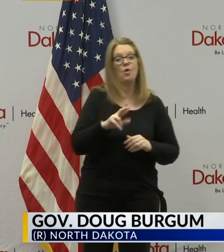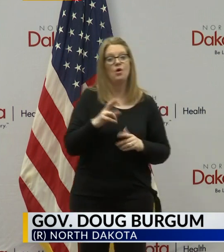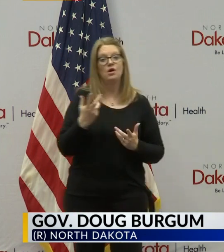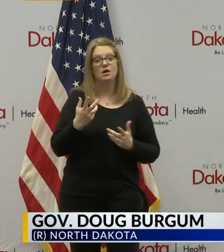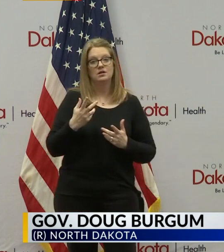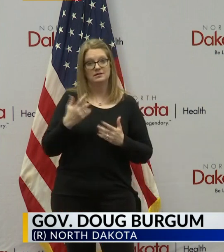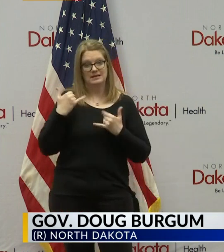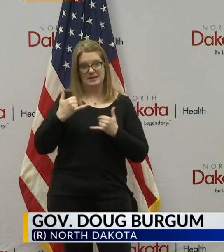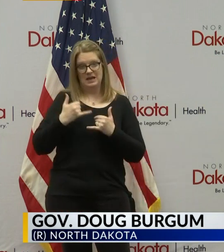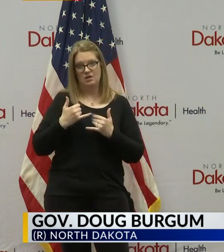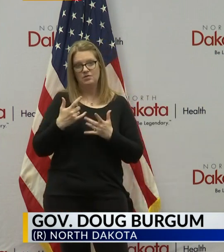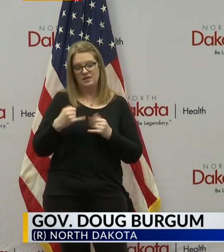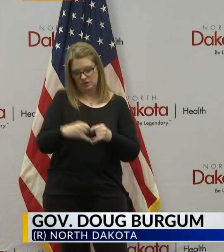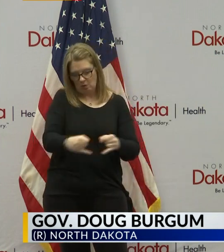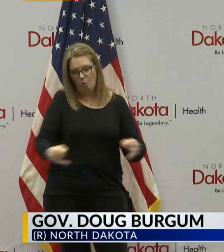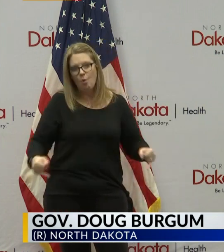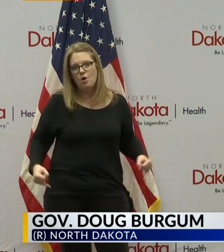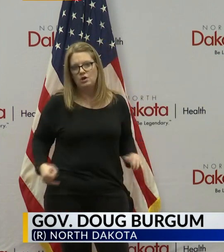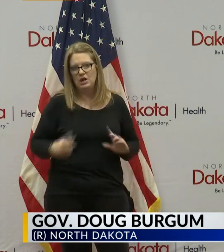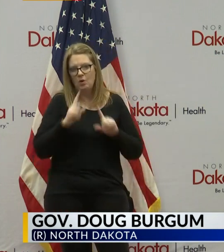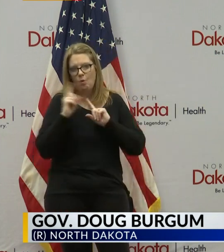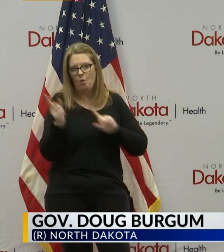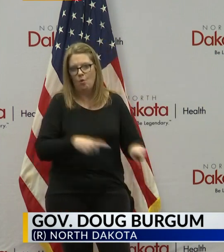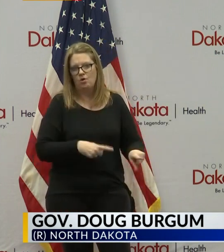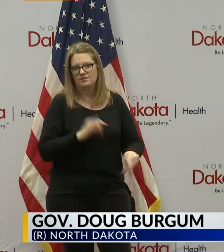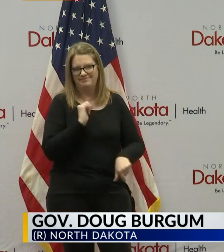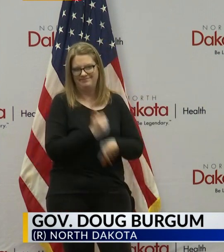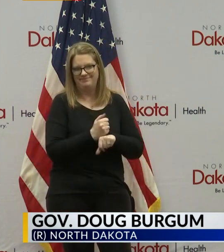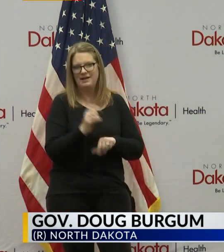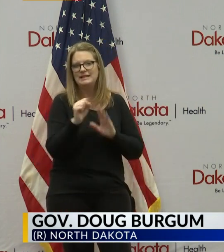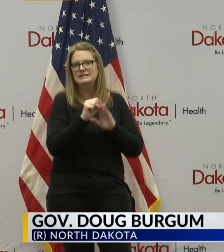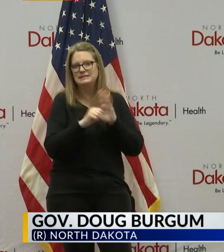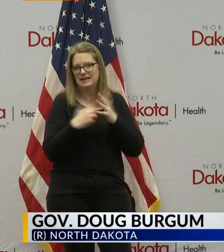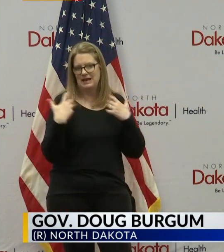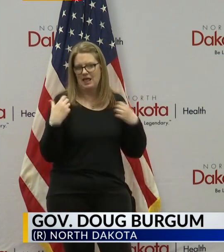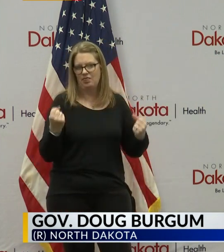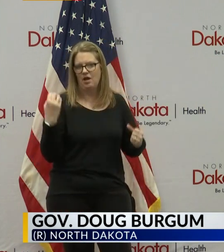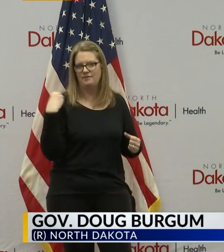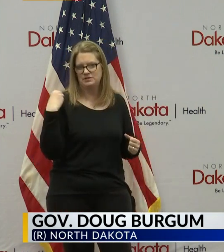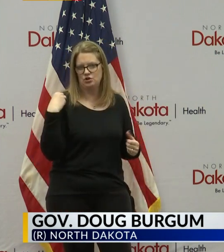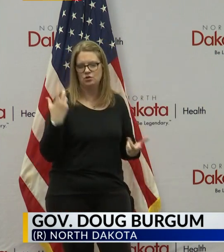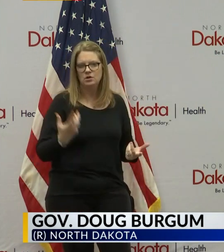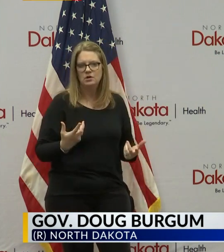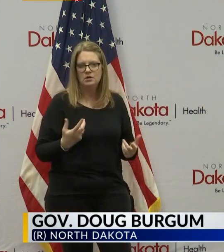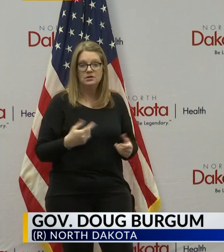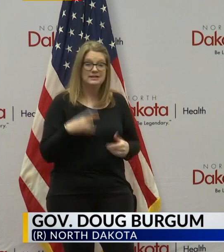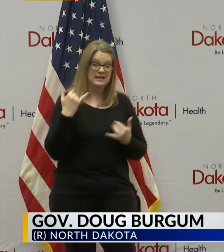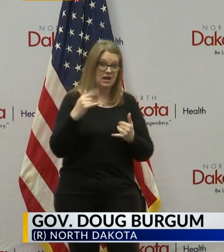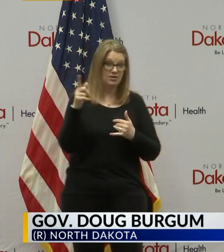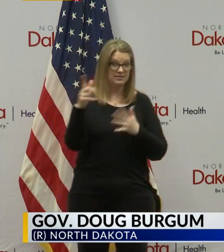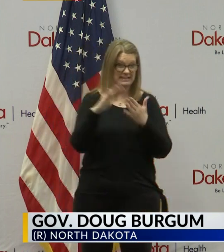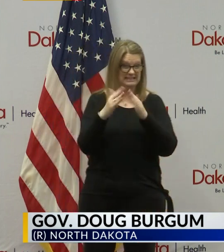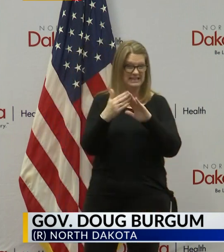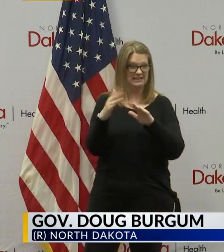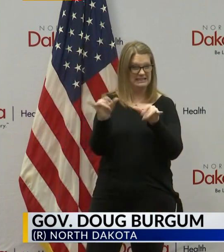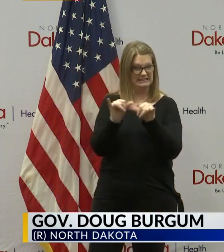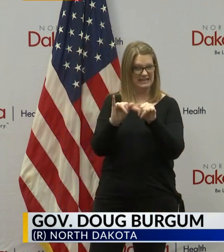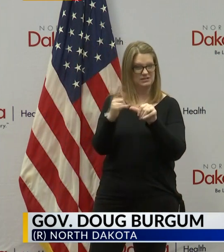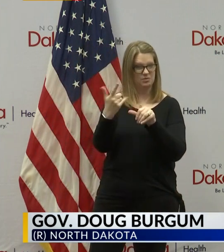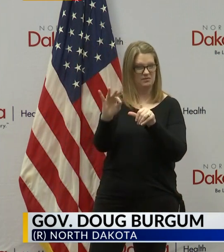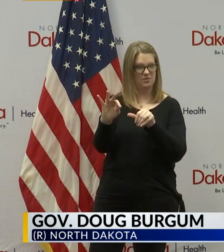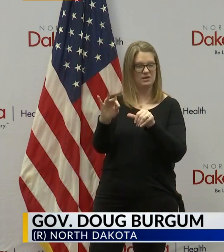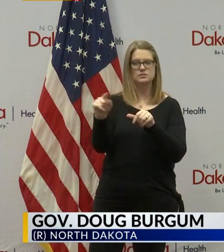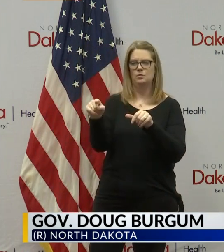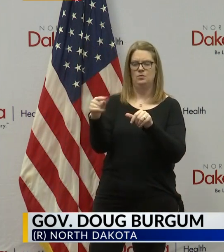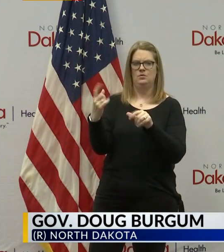or covered under a quarantine order we know that in a city the size of Grand Forks if you got this